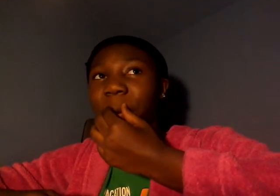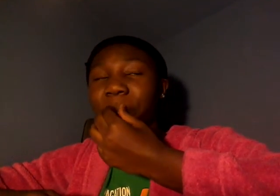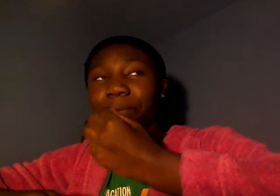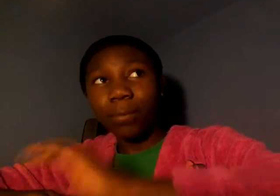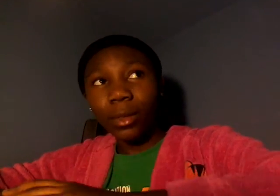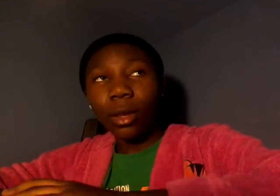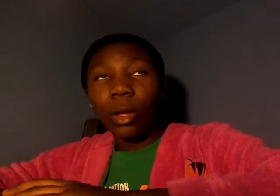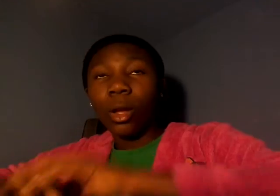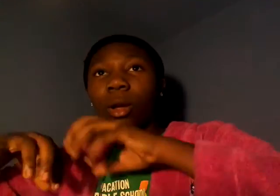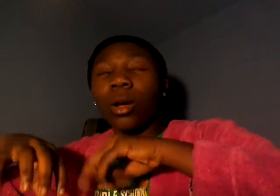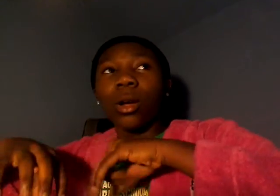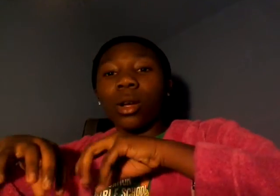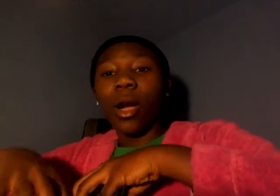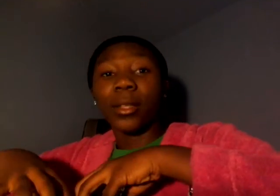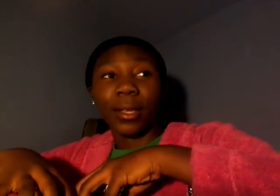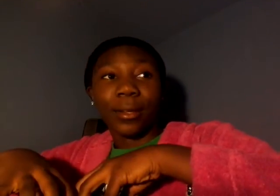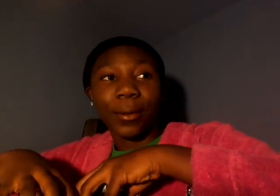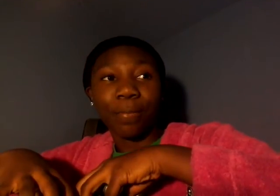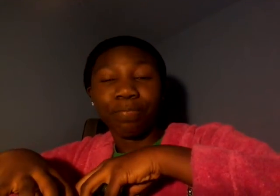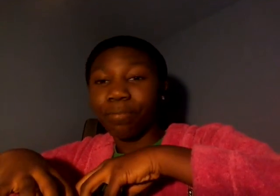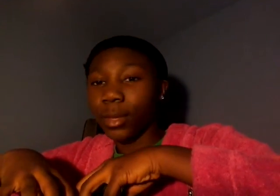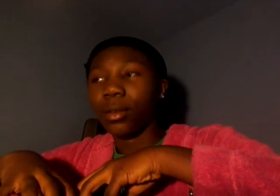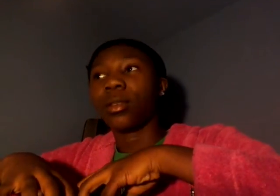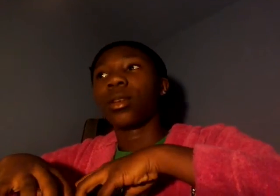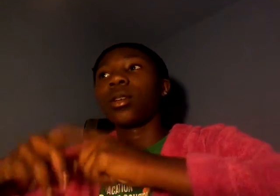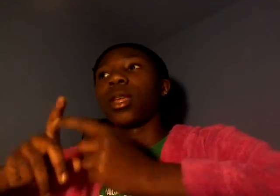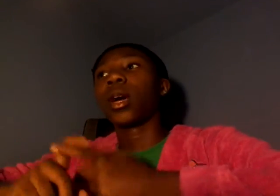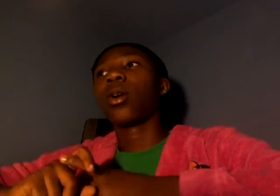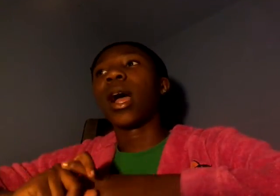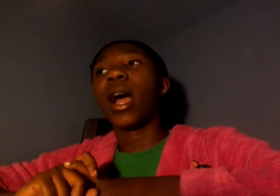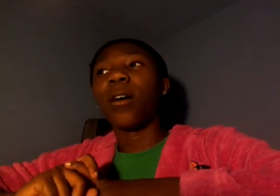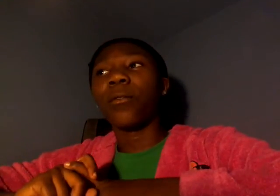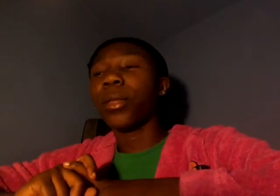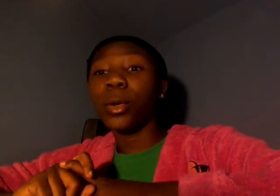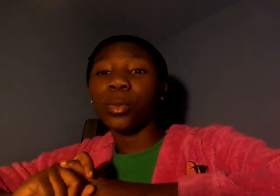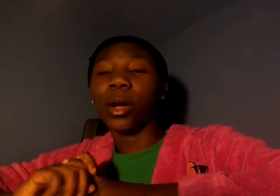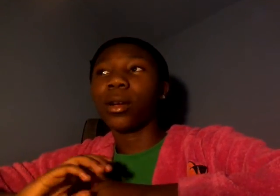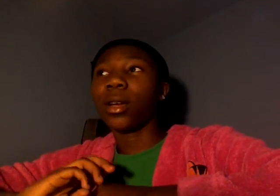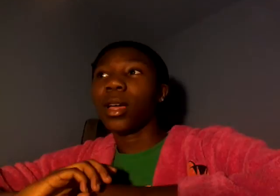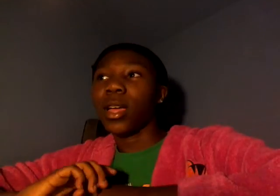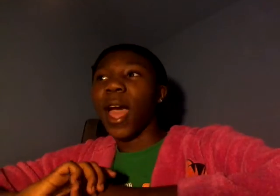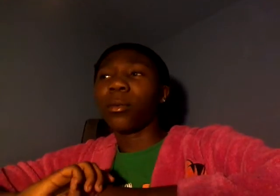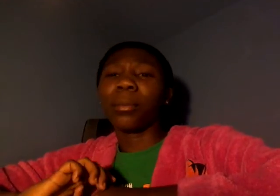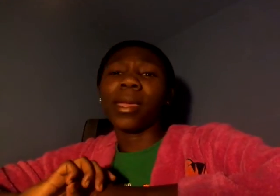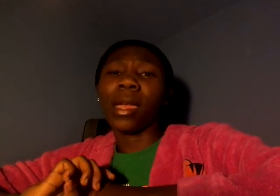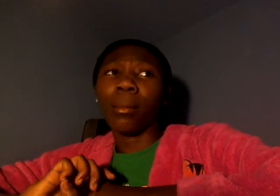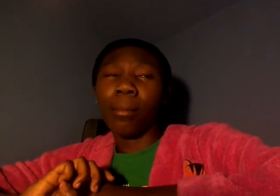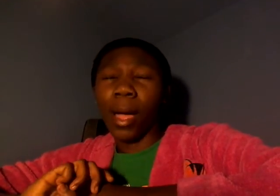content now for the most part i will be making up my